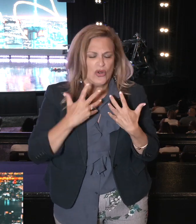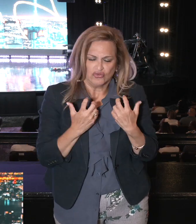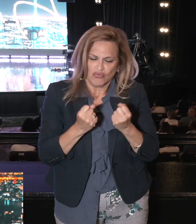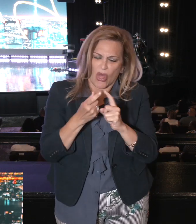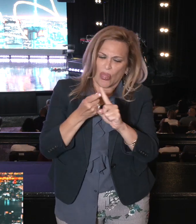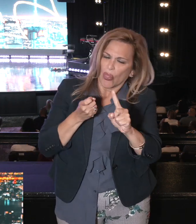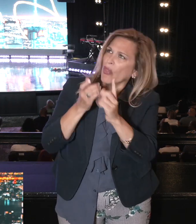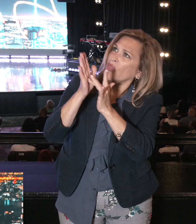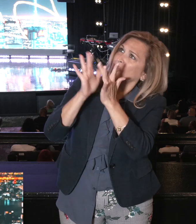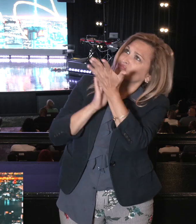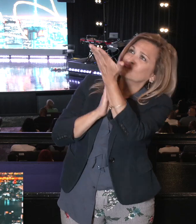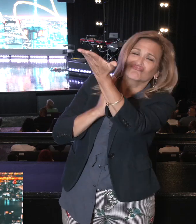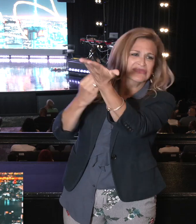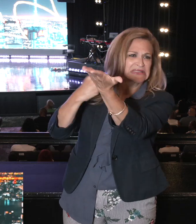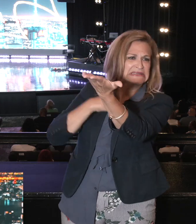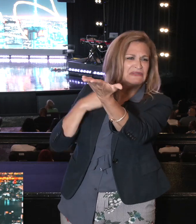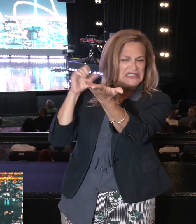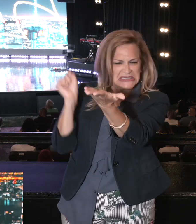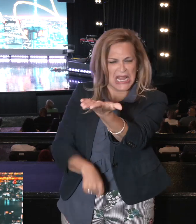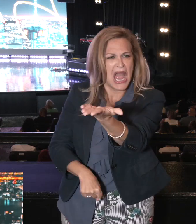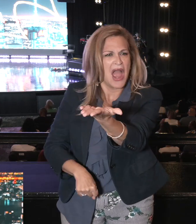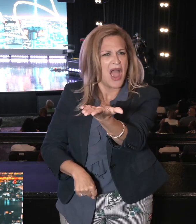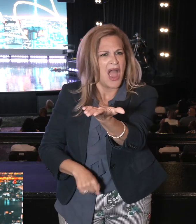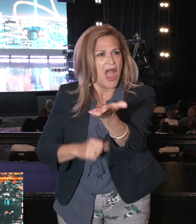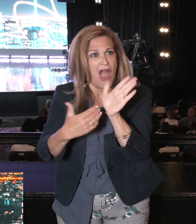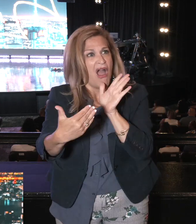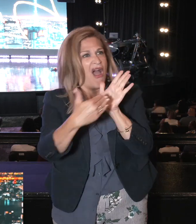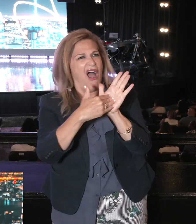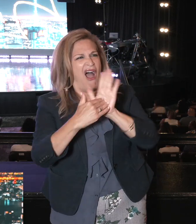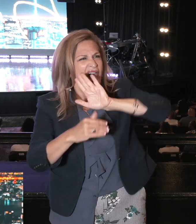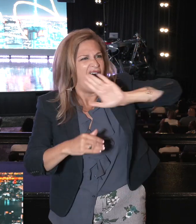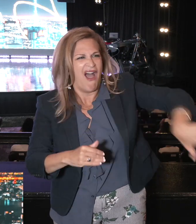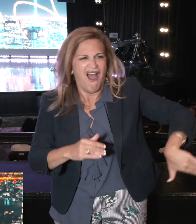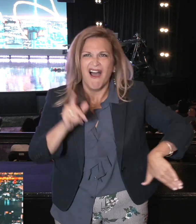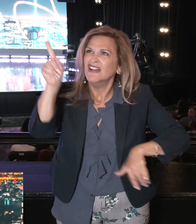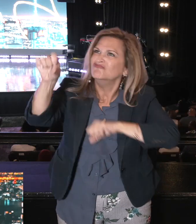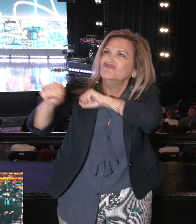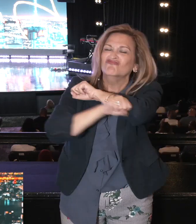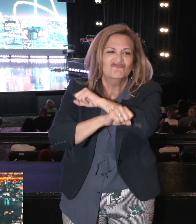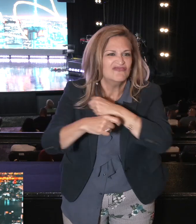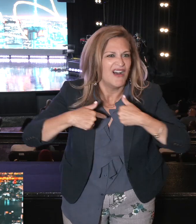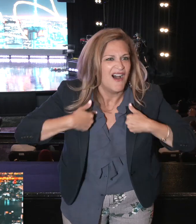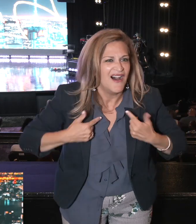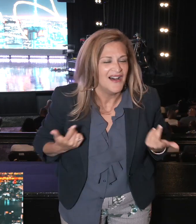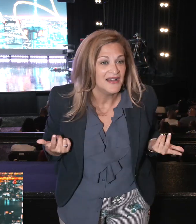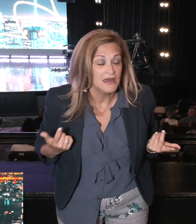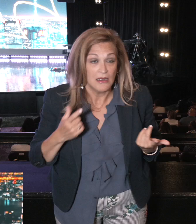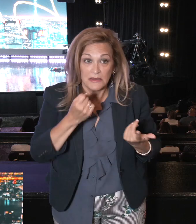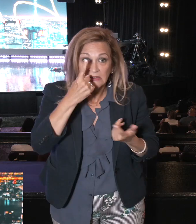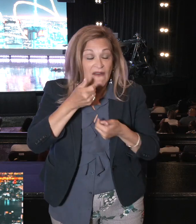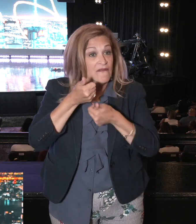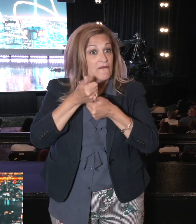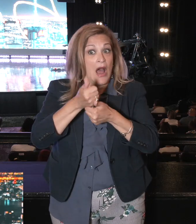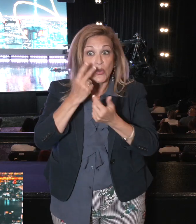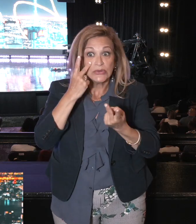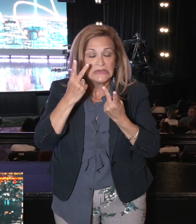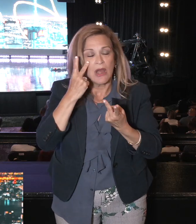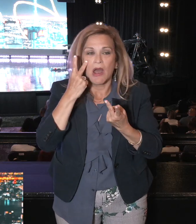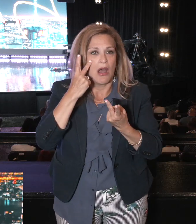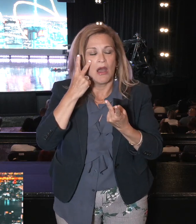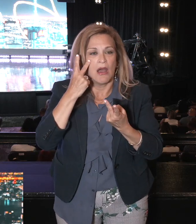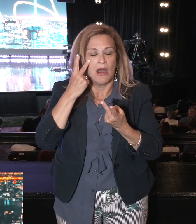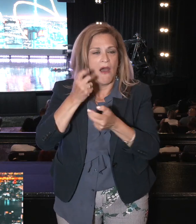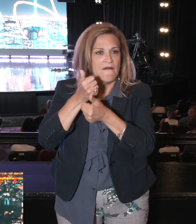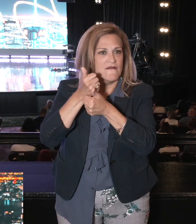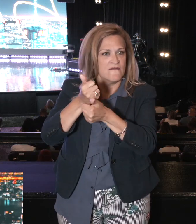before it was even written. Caleb walked by faith, depending on God's promises, not by sight. Do you know there are over 8,000